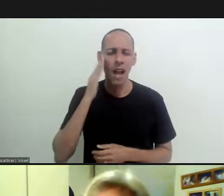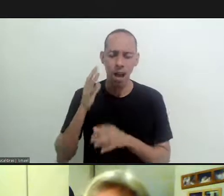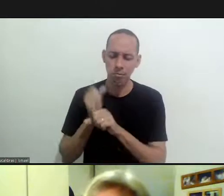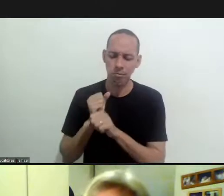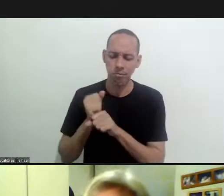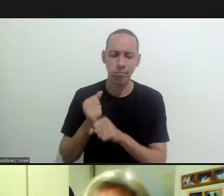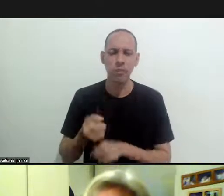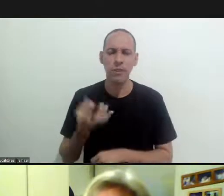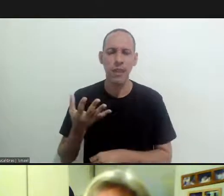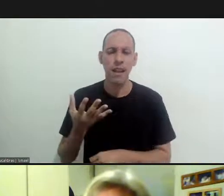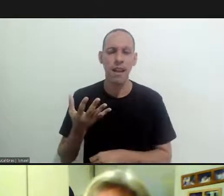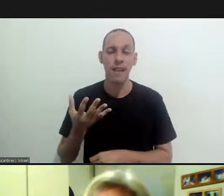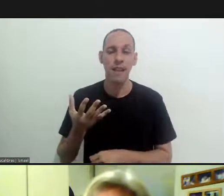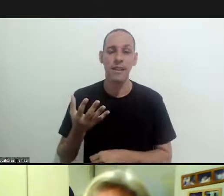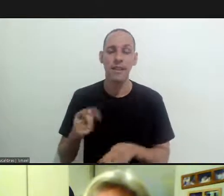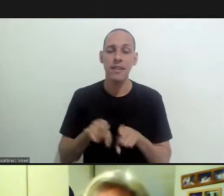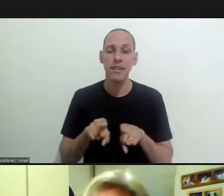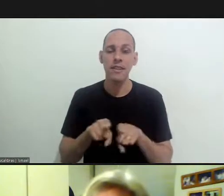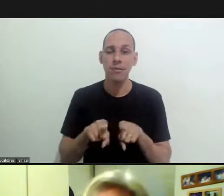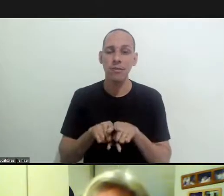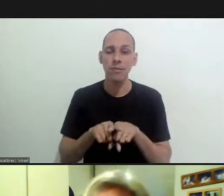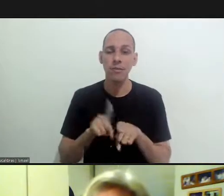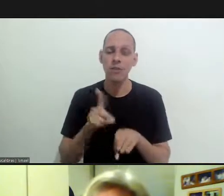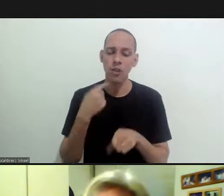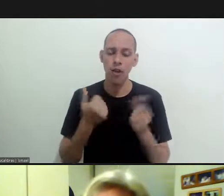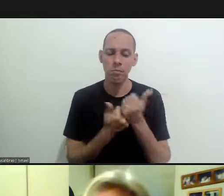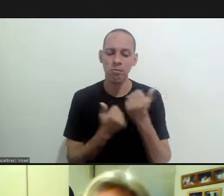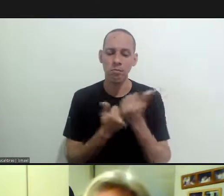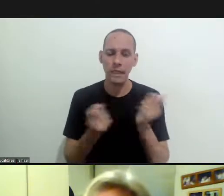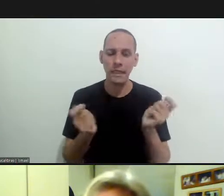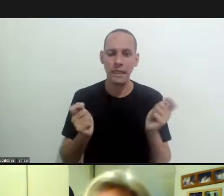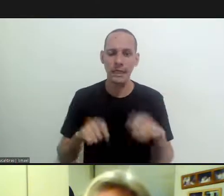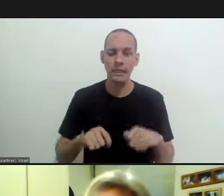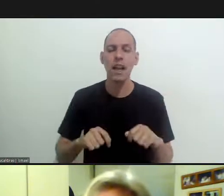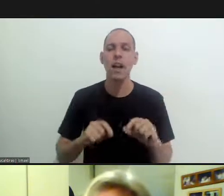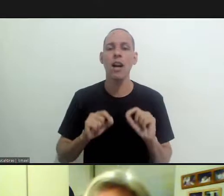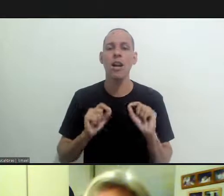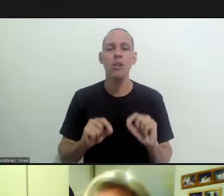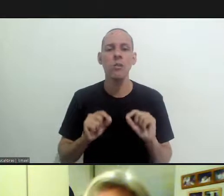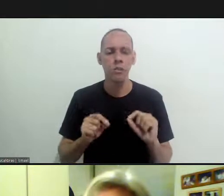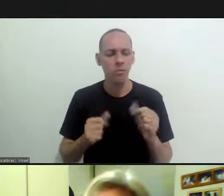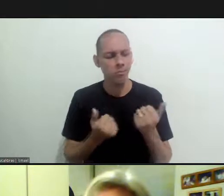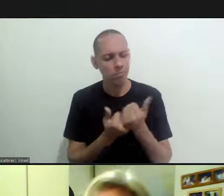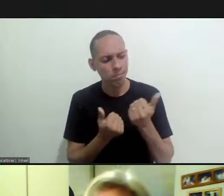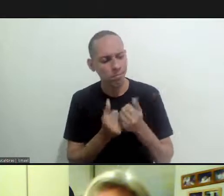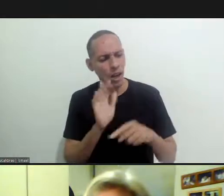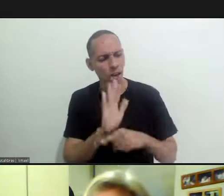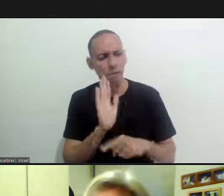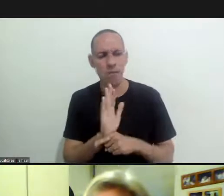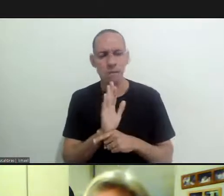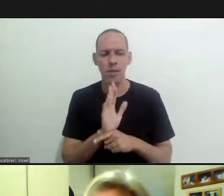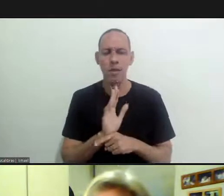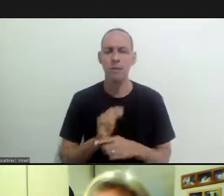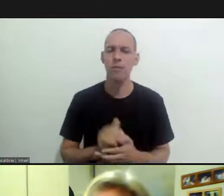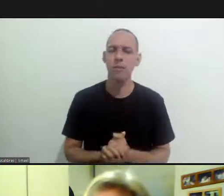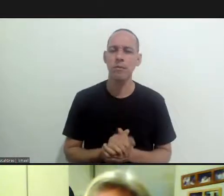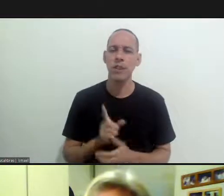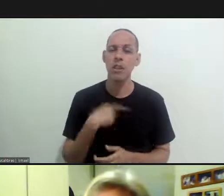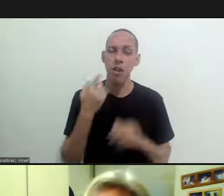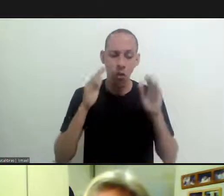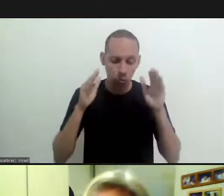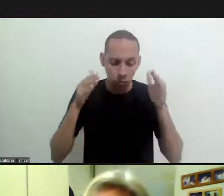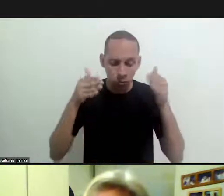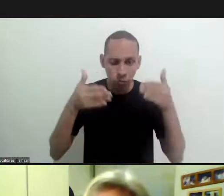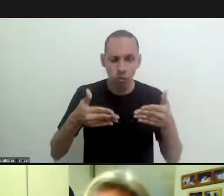importance very very important and may we all support with our small grain of